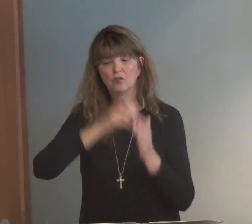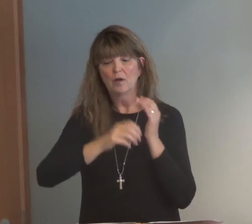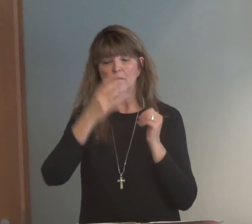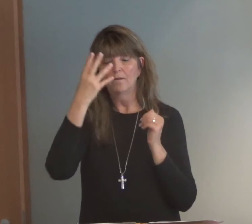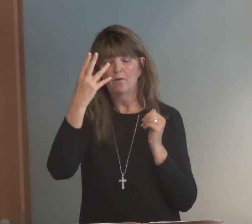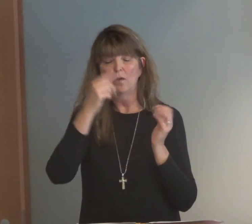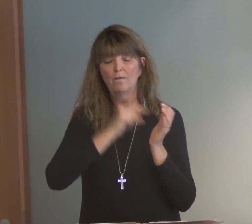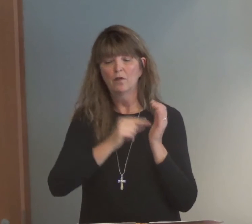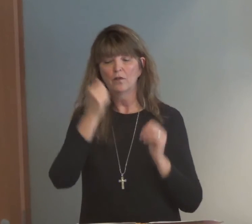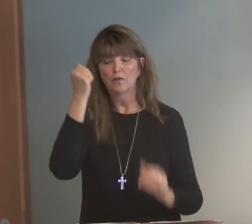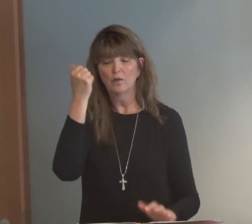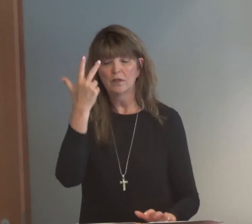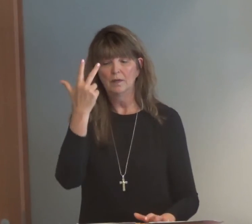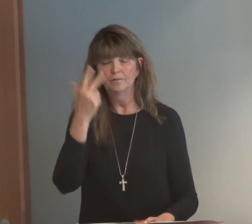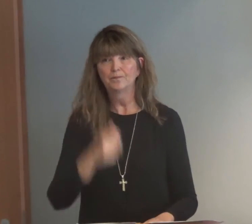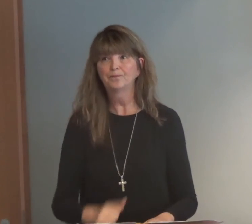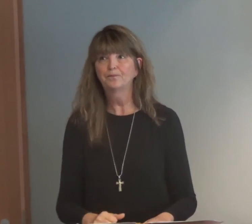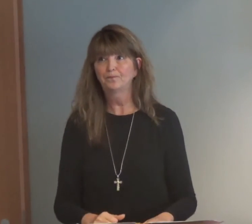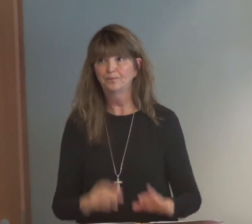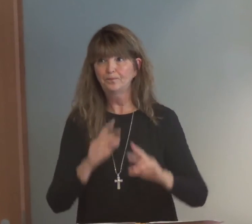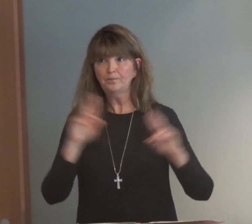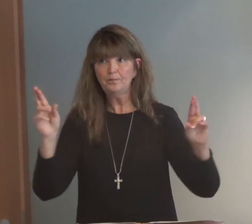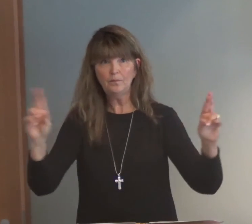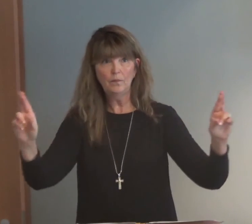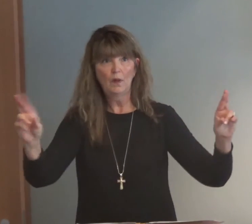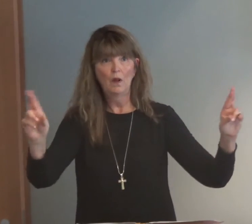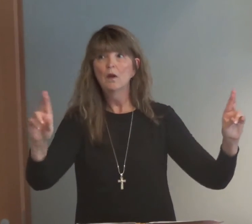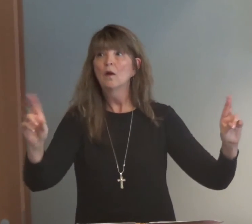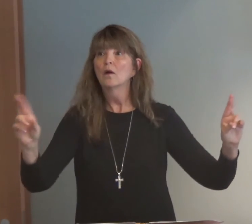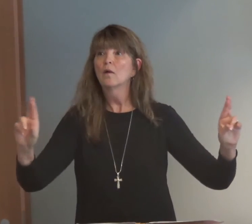Philippians chapter 4, verse 13. Are you ready?